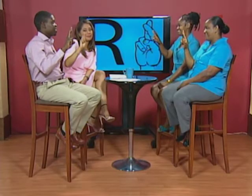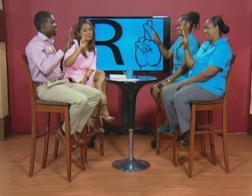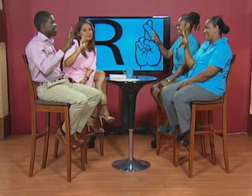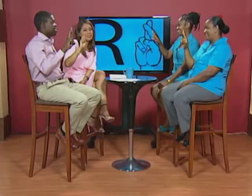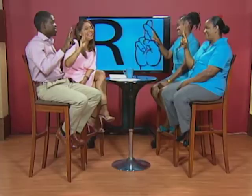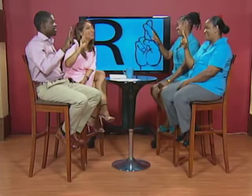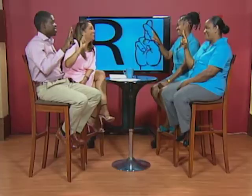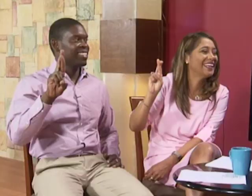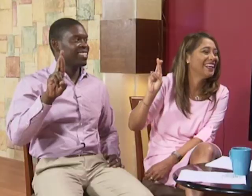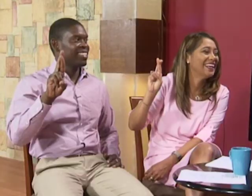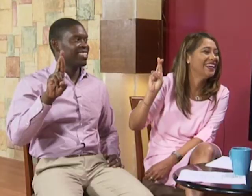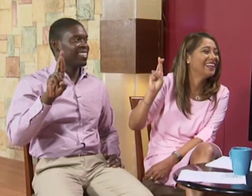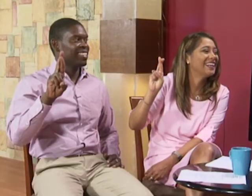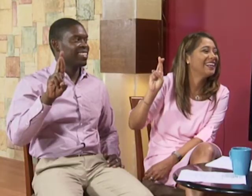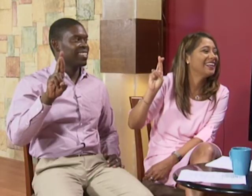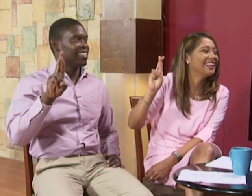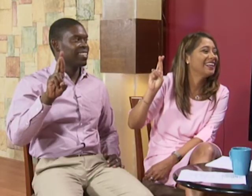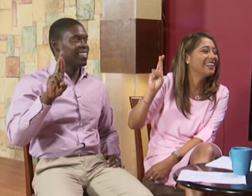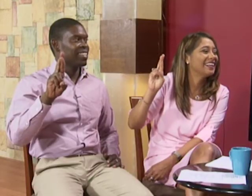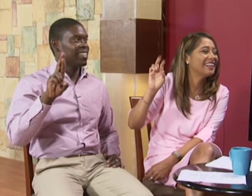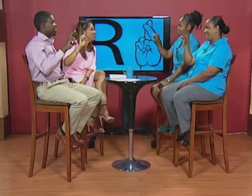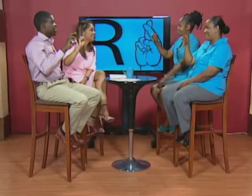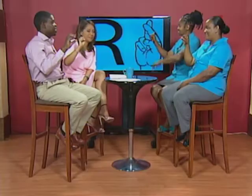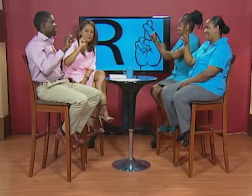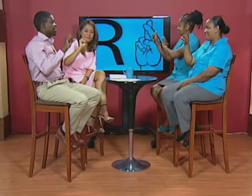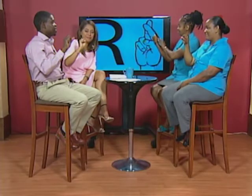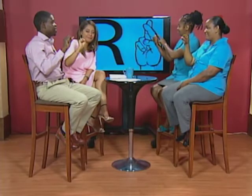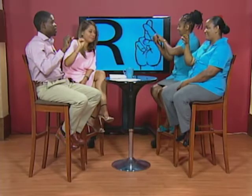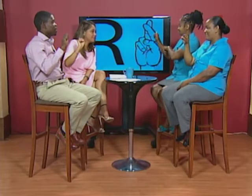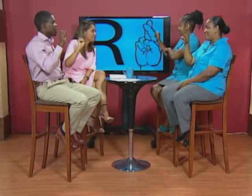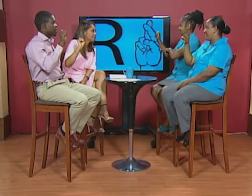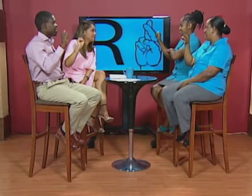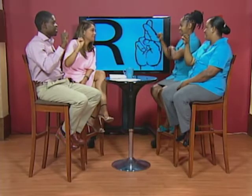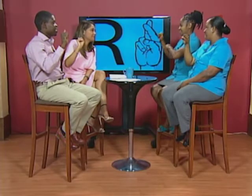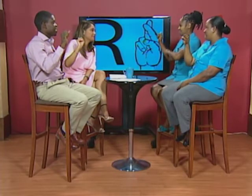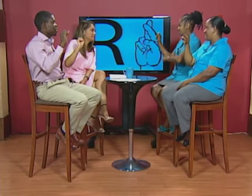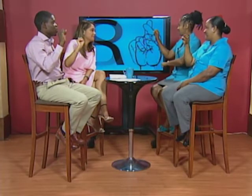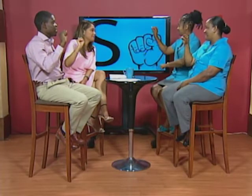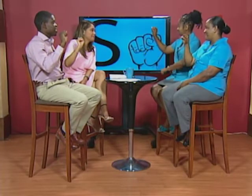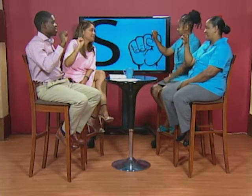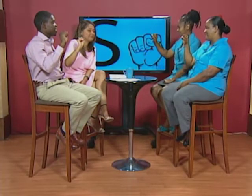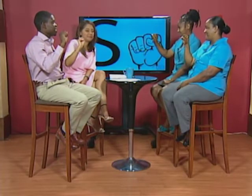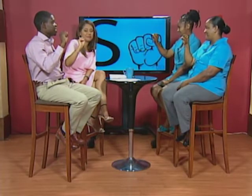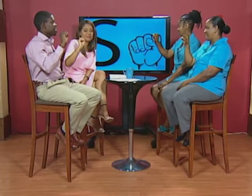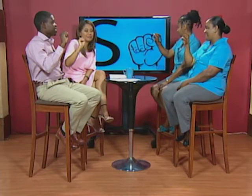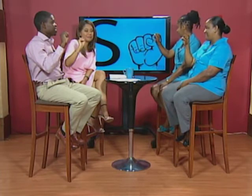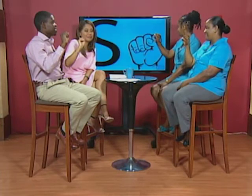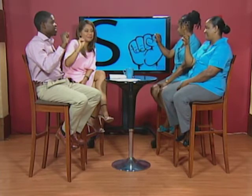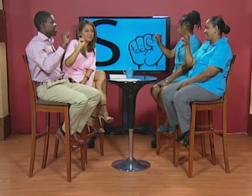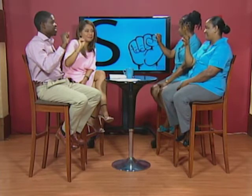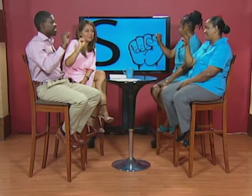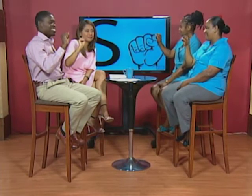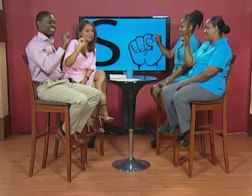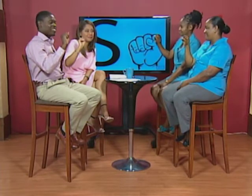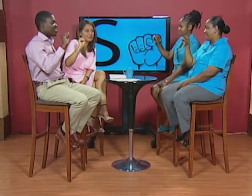oh yeah and s remember this is a right okay it's a fist or s is just okay cool